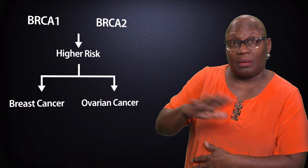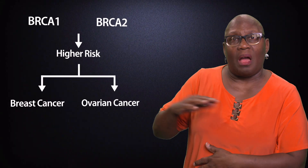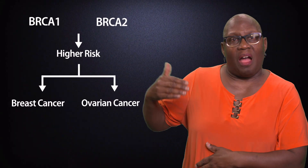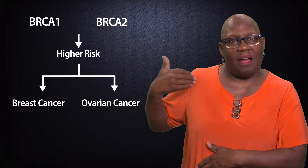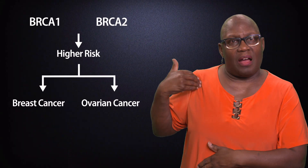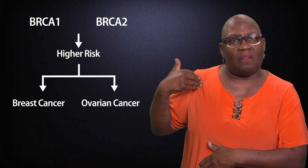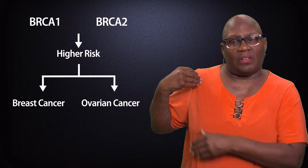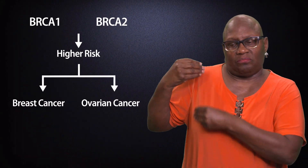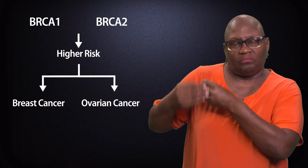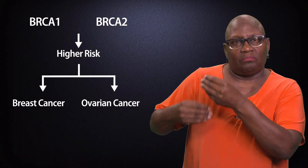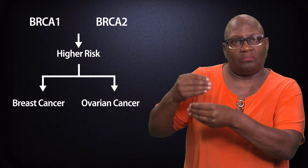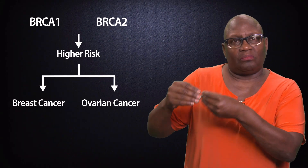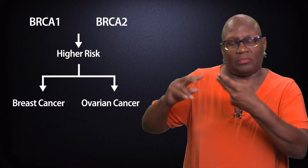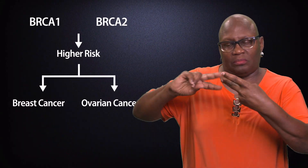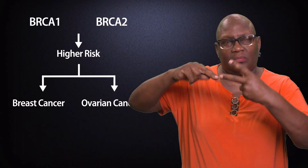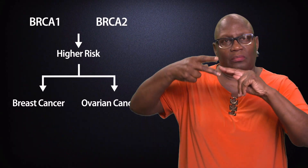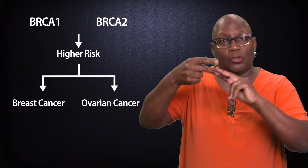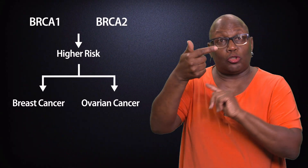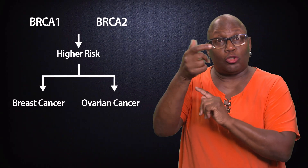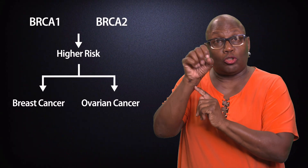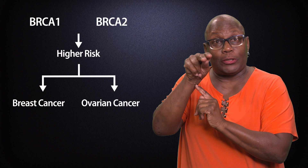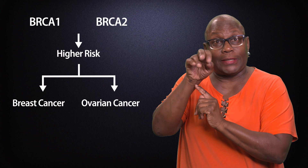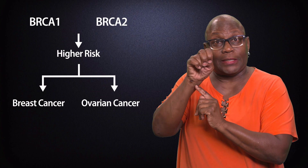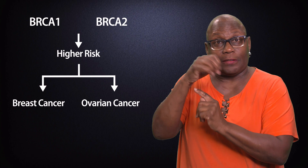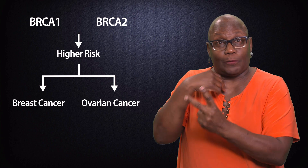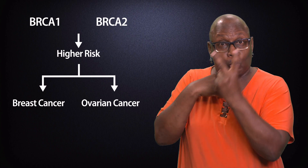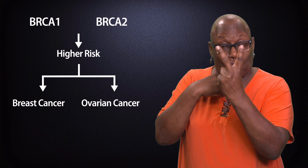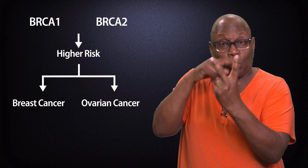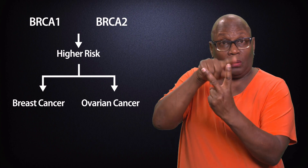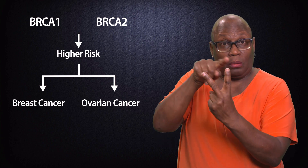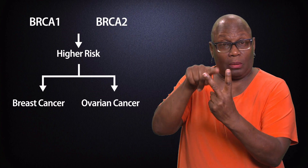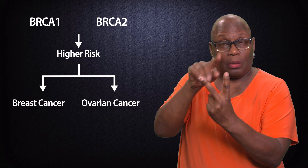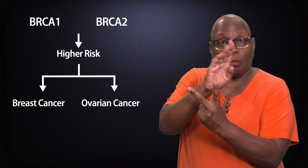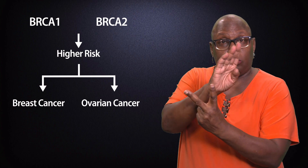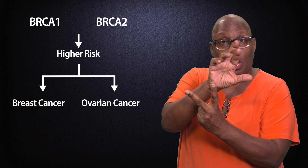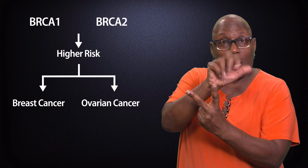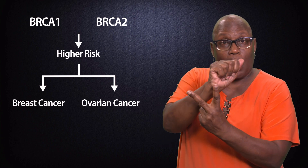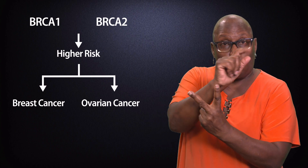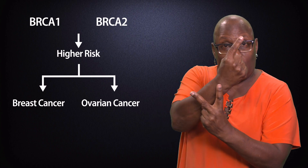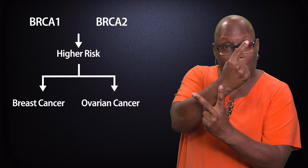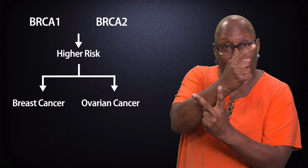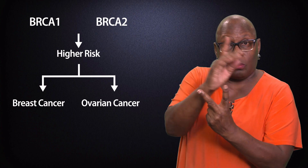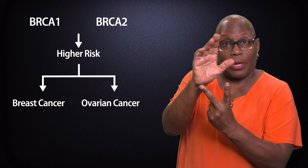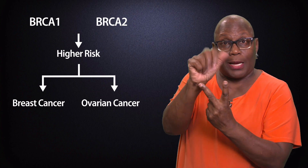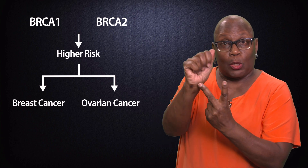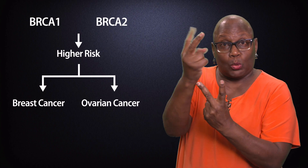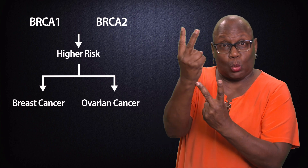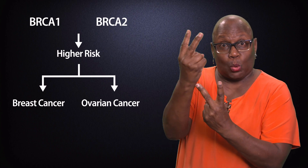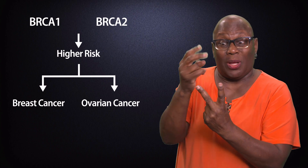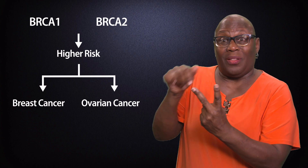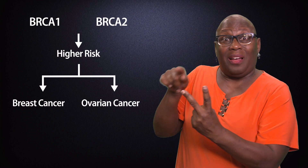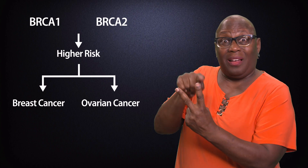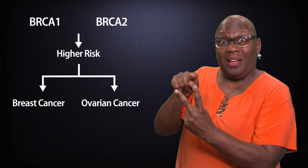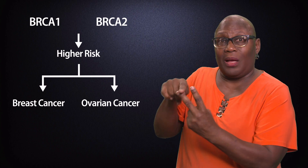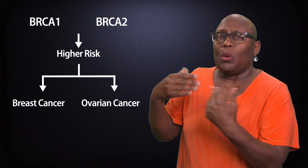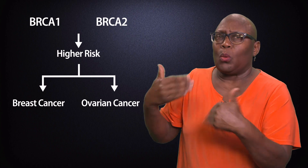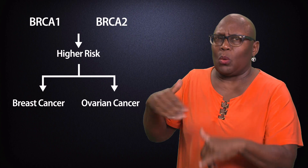There are genetic variants, two in particular, BRCA1 and BRCA2, that indicate a